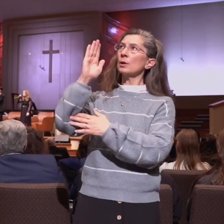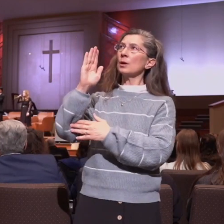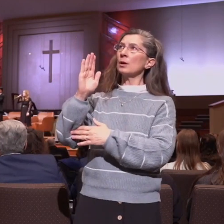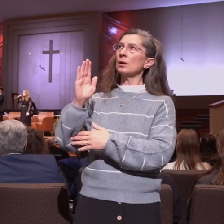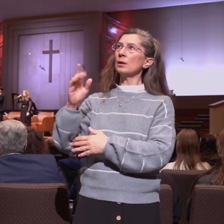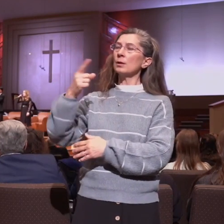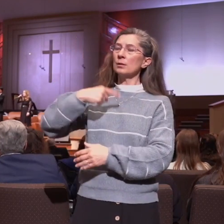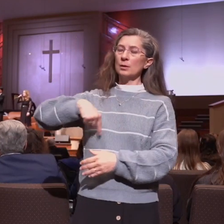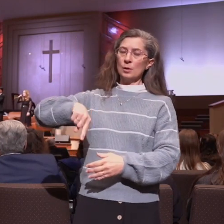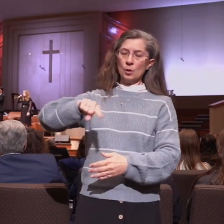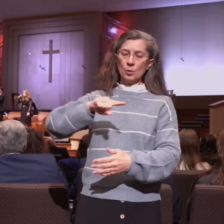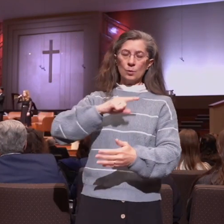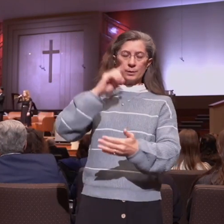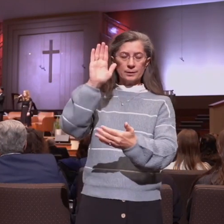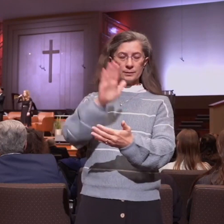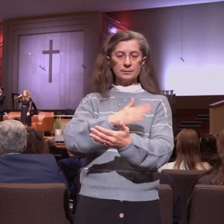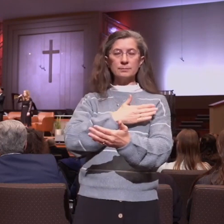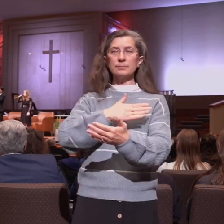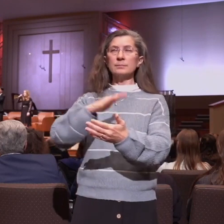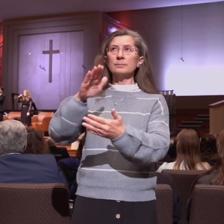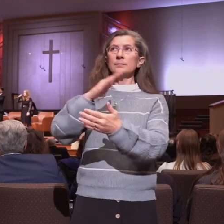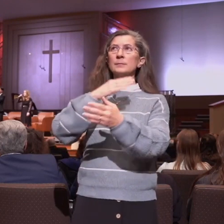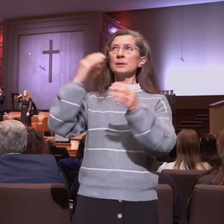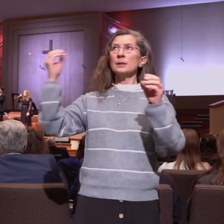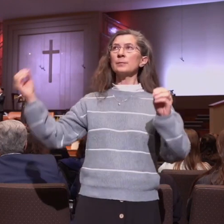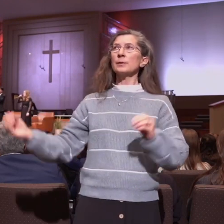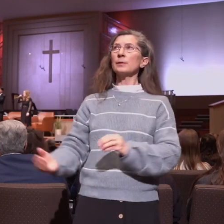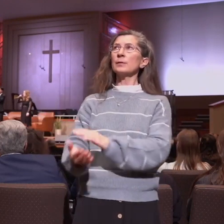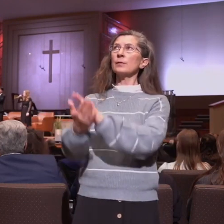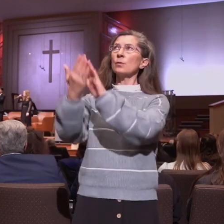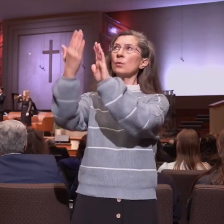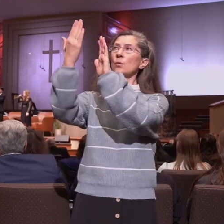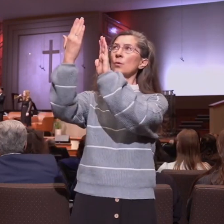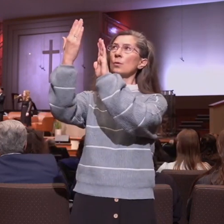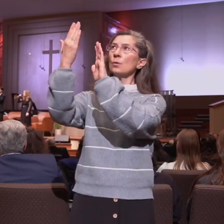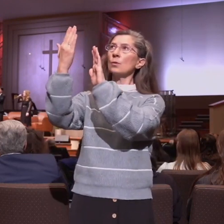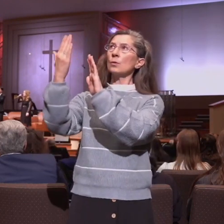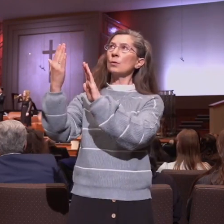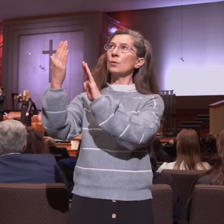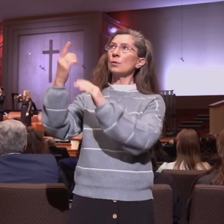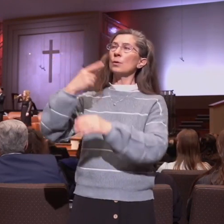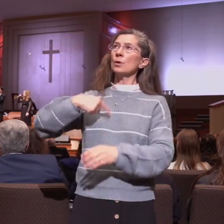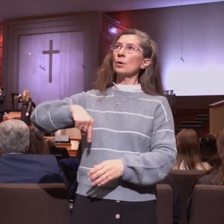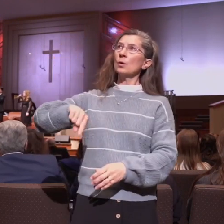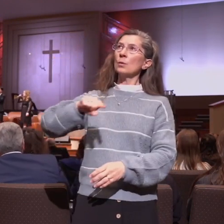Why does our honor make deity our king?